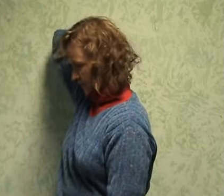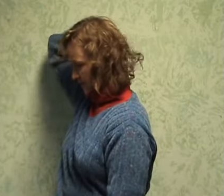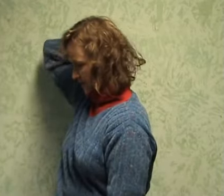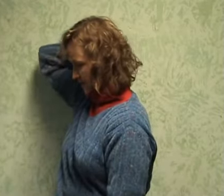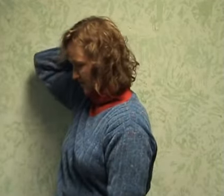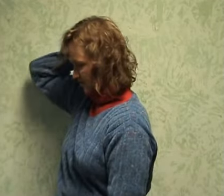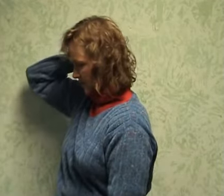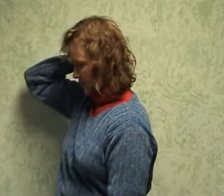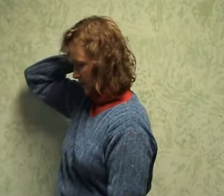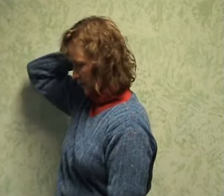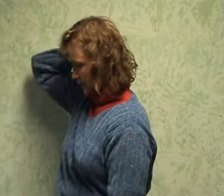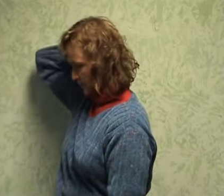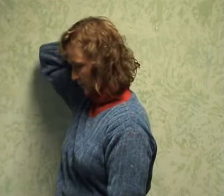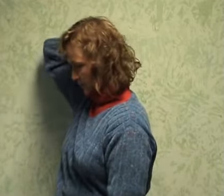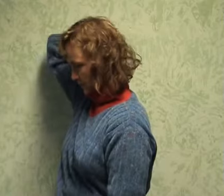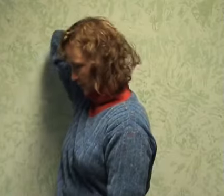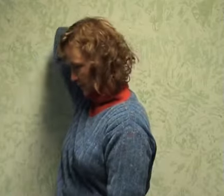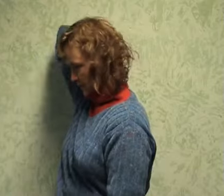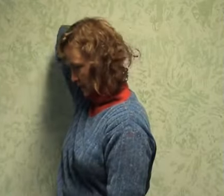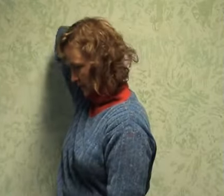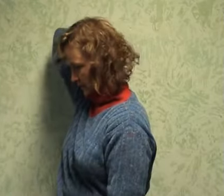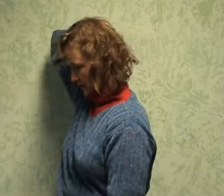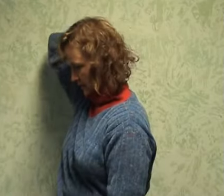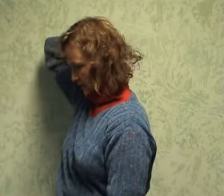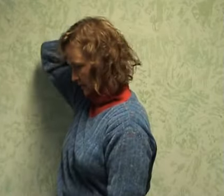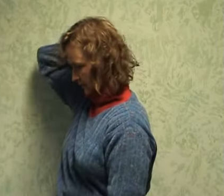15 to 30 seconds, or for at least three inhales and exhales.